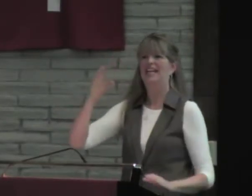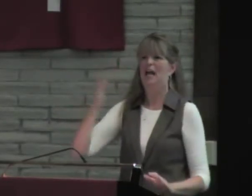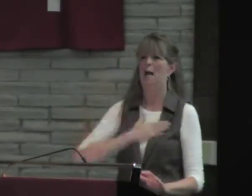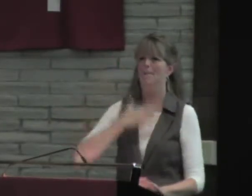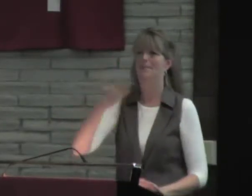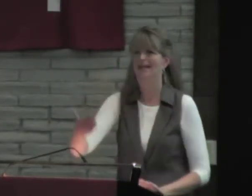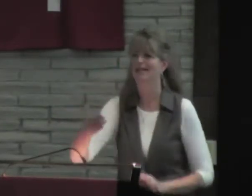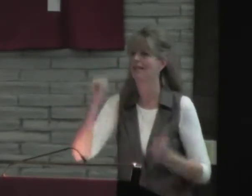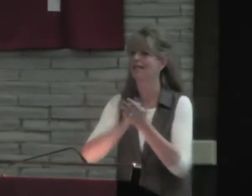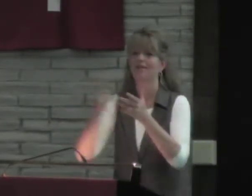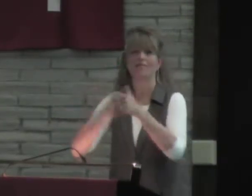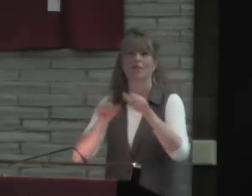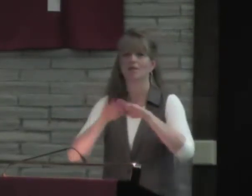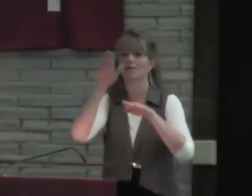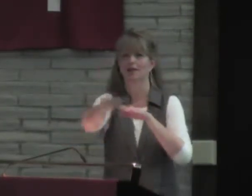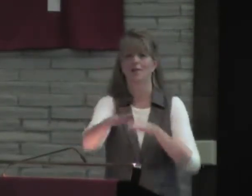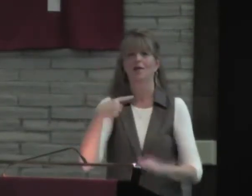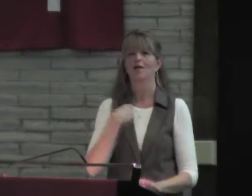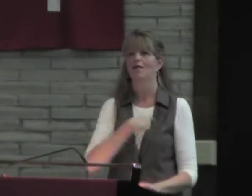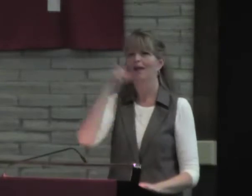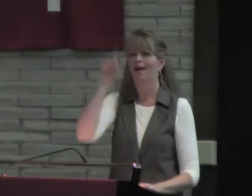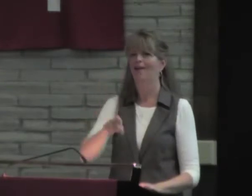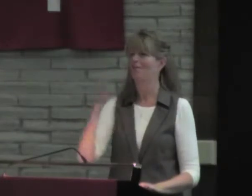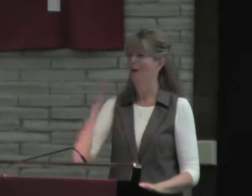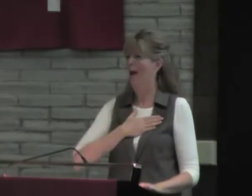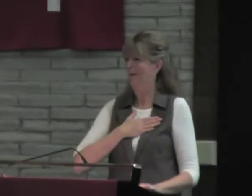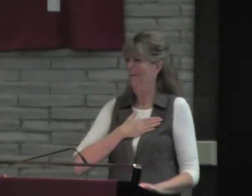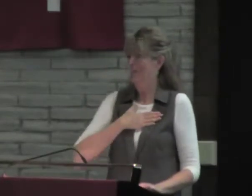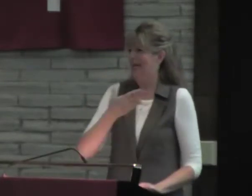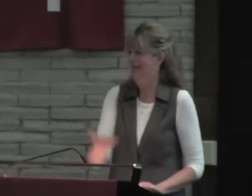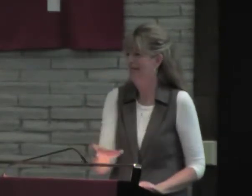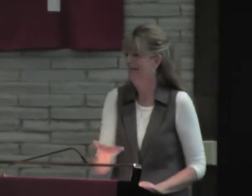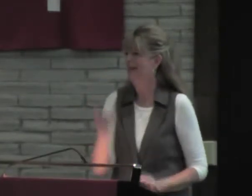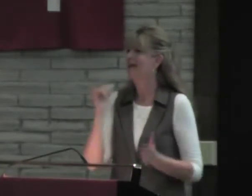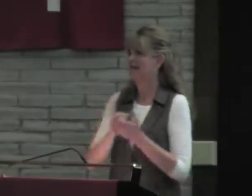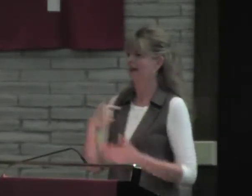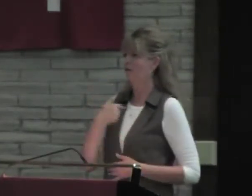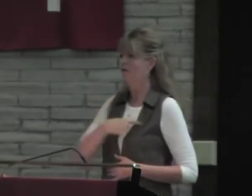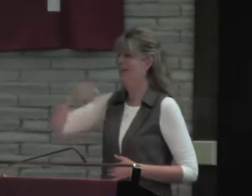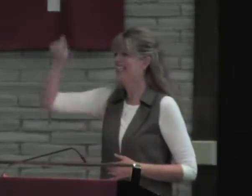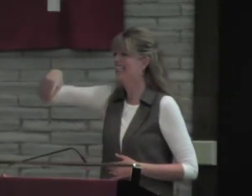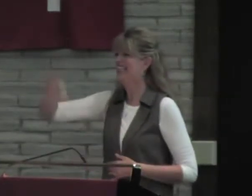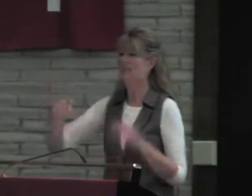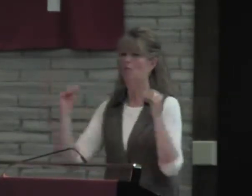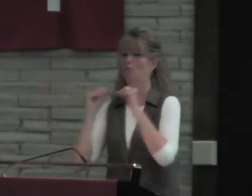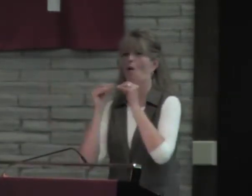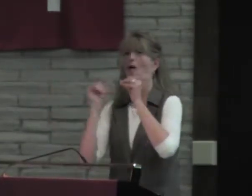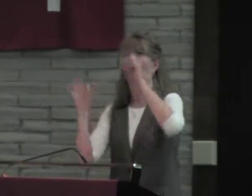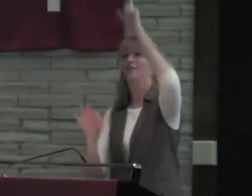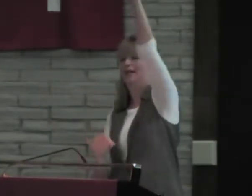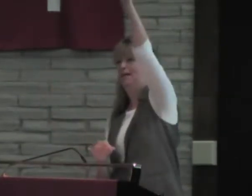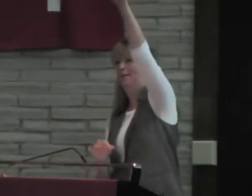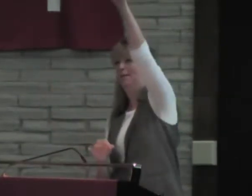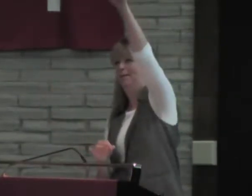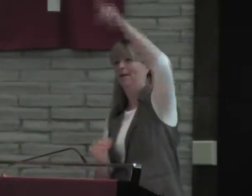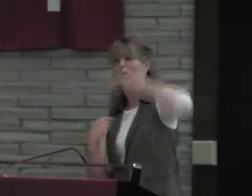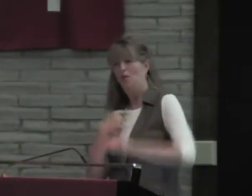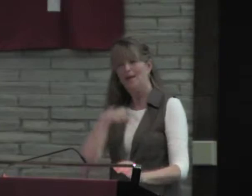starting to become low. He's admitting that. He's confessing that. So that's the first step. We have to confess that we need more of Him.